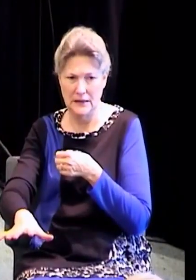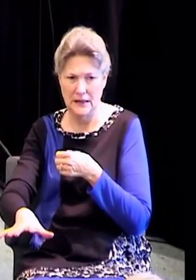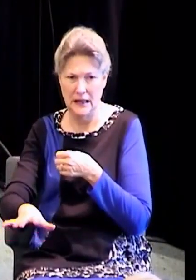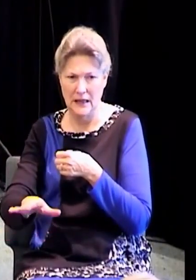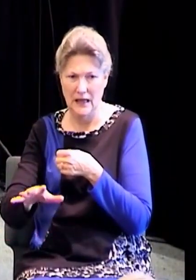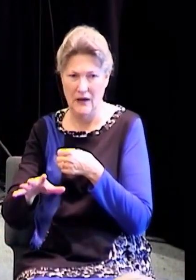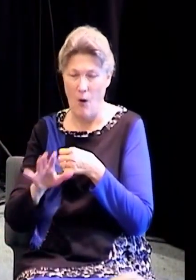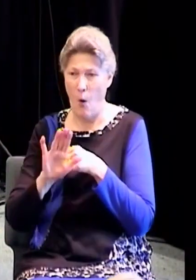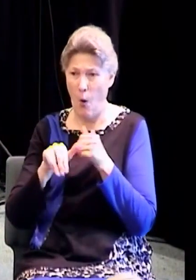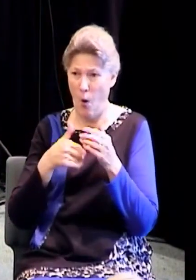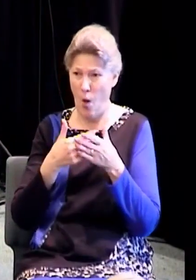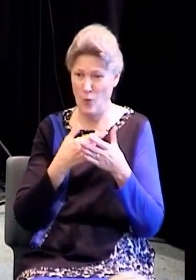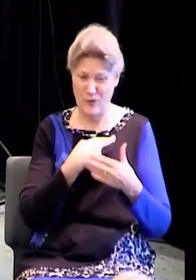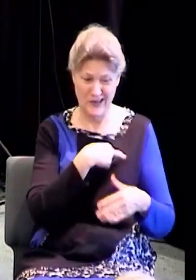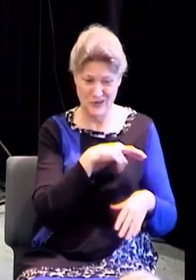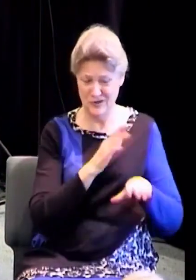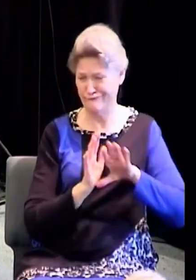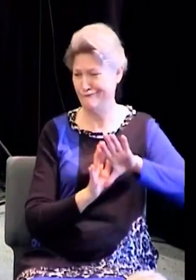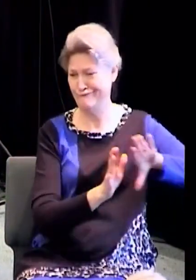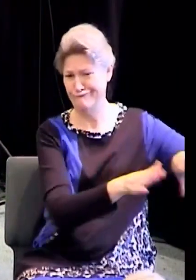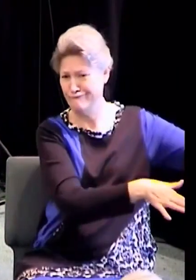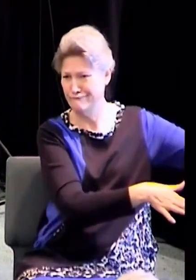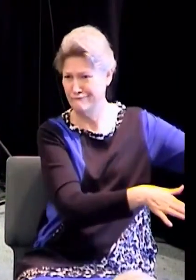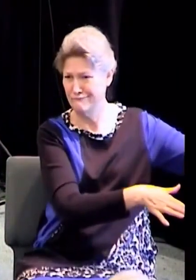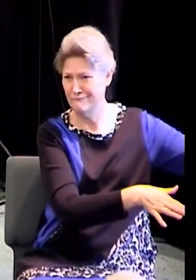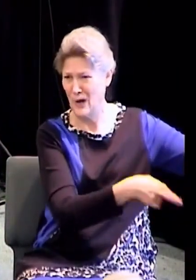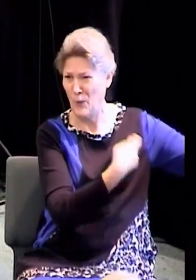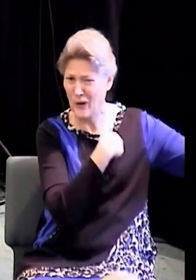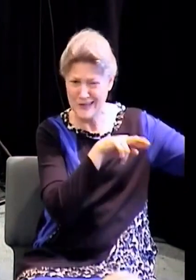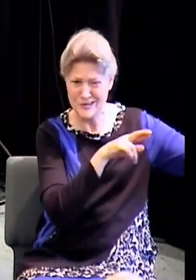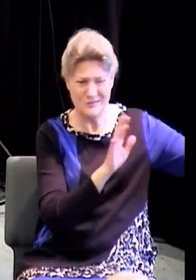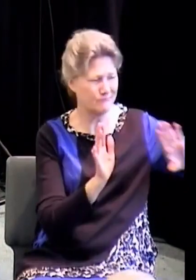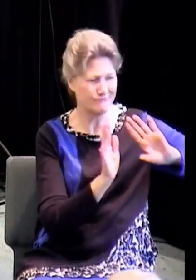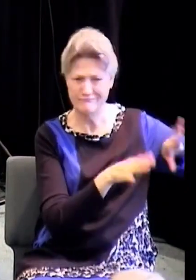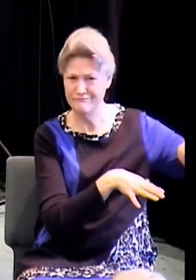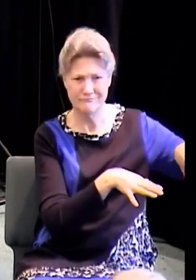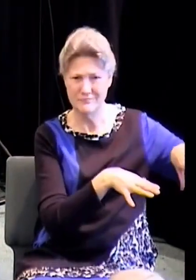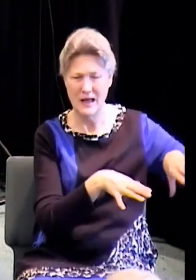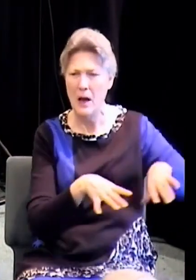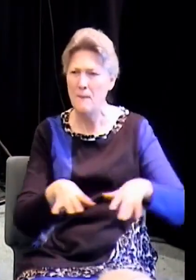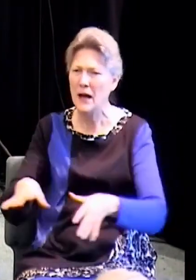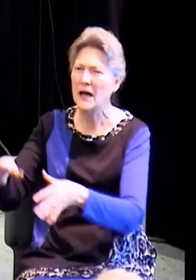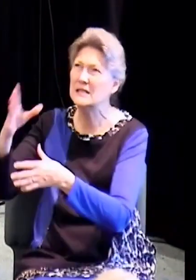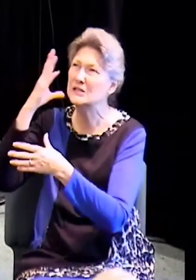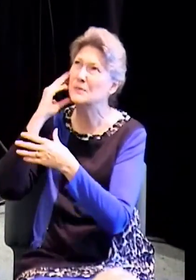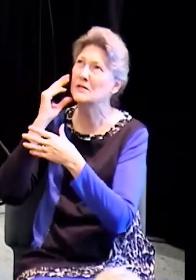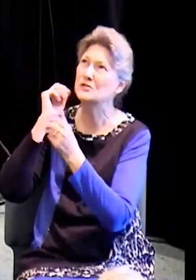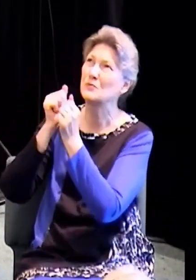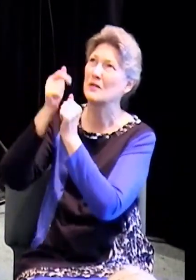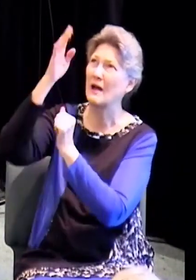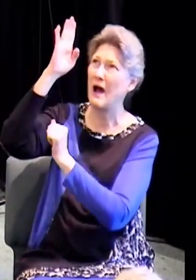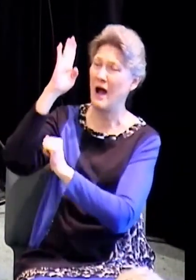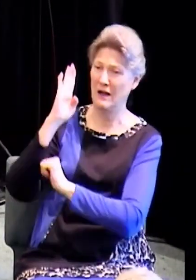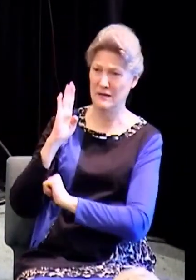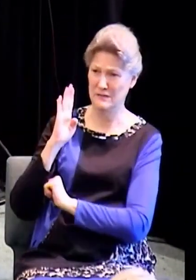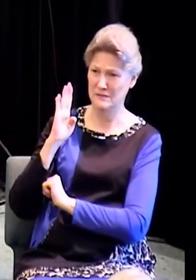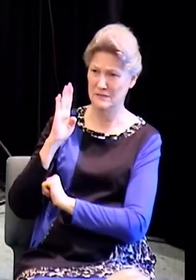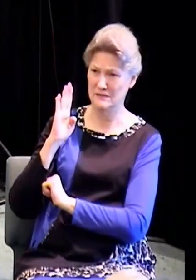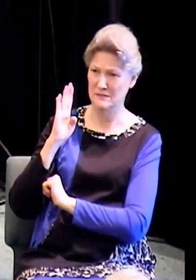away all religion today, just throw it away for a moment. Don't debate with the word today. Don't debate with what